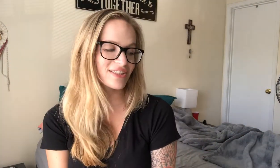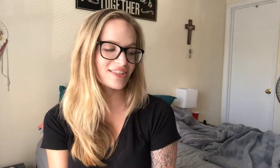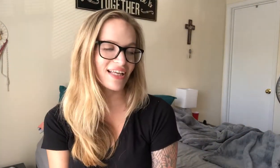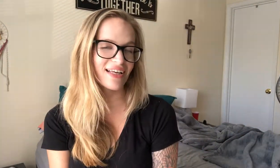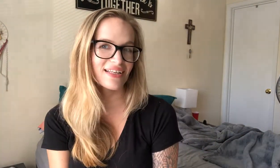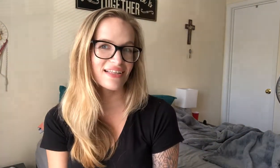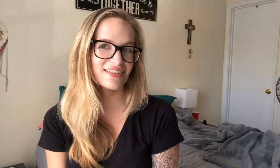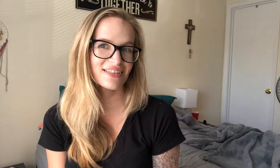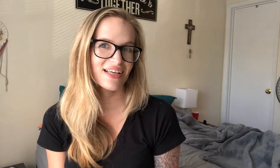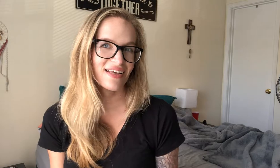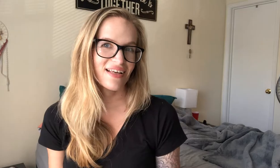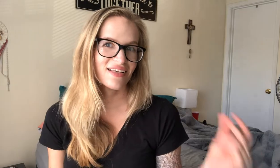And